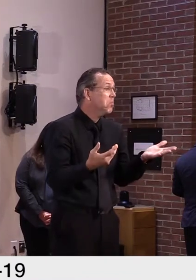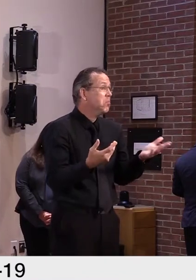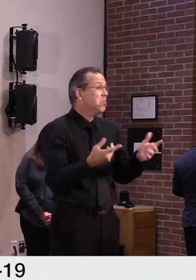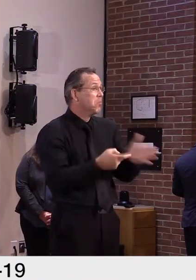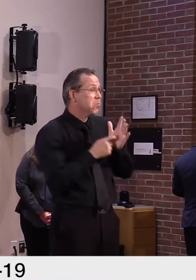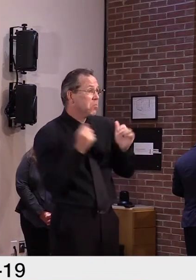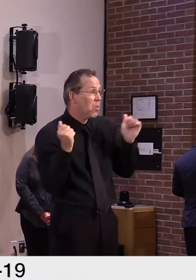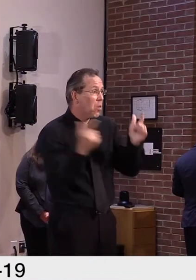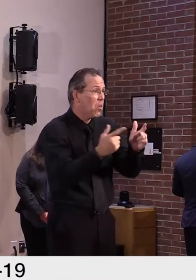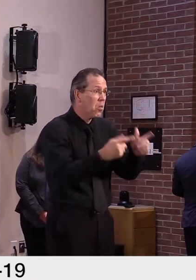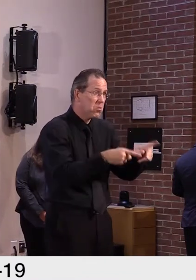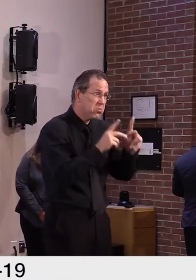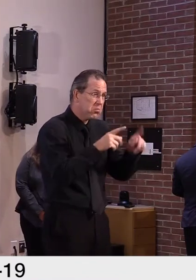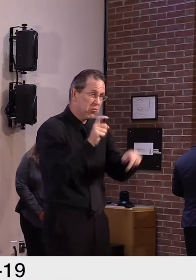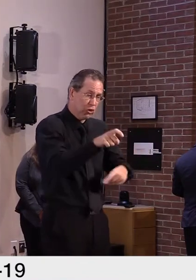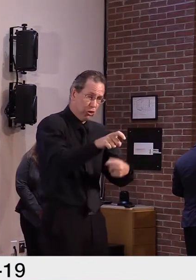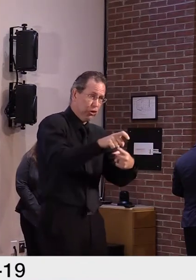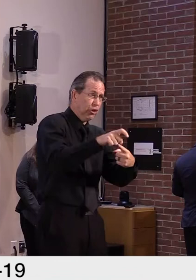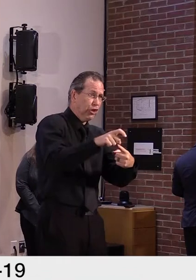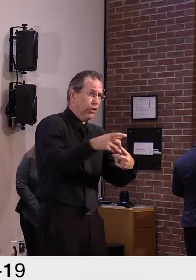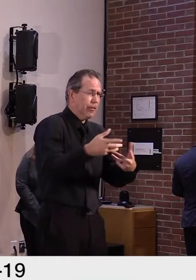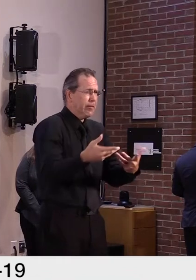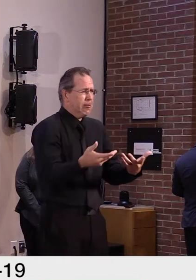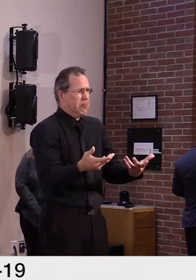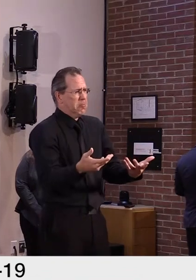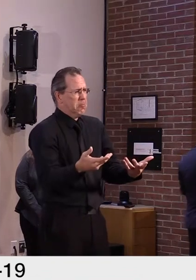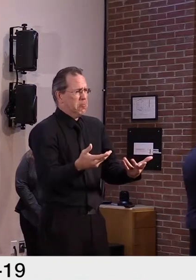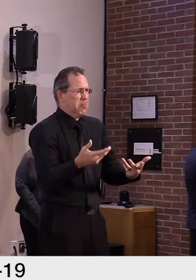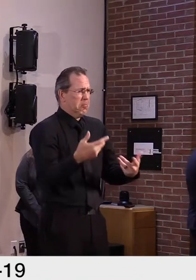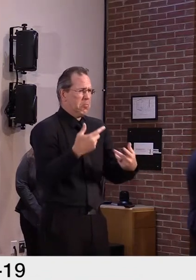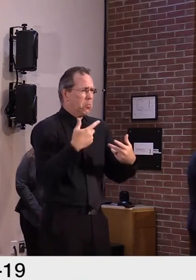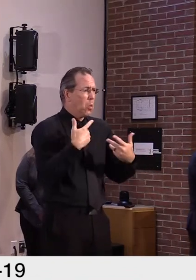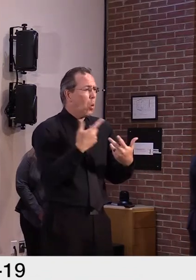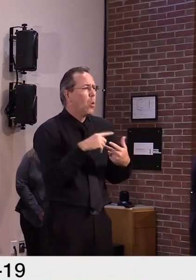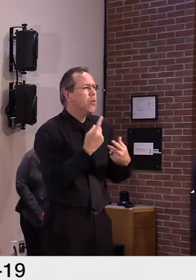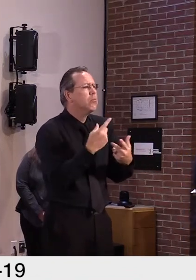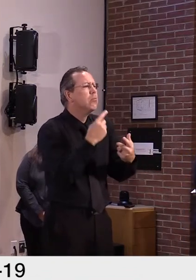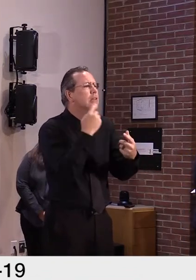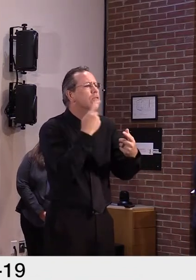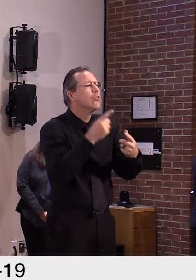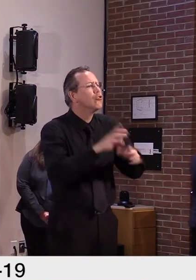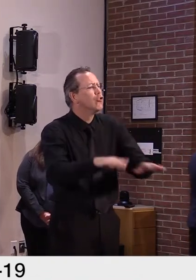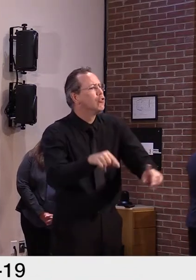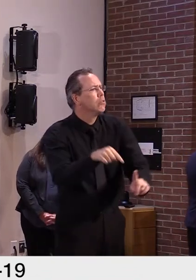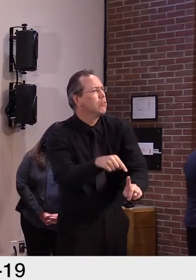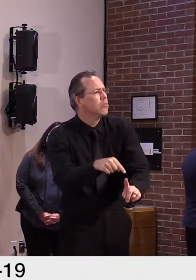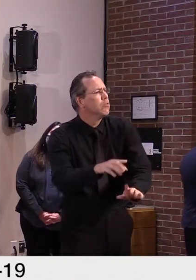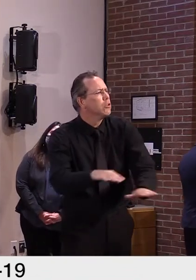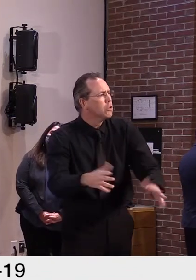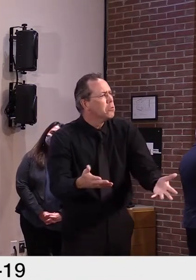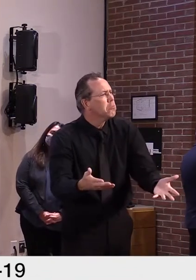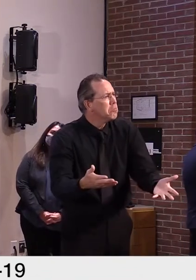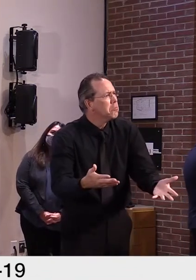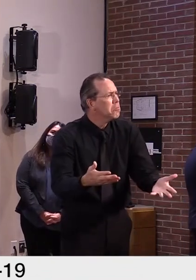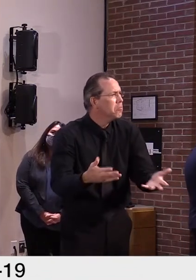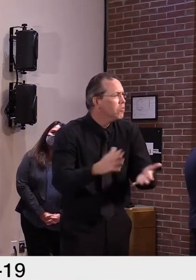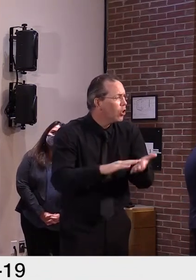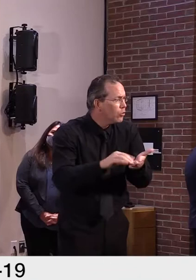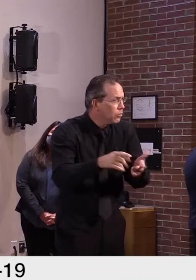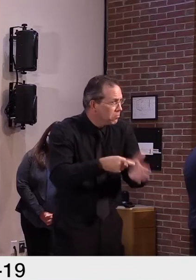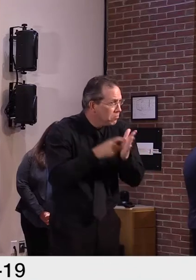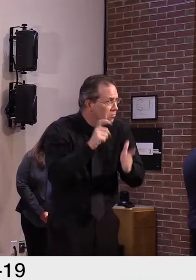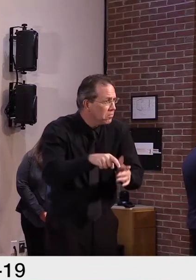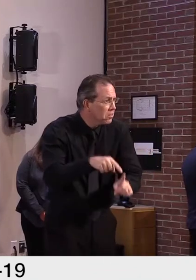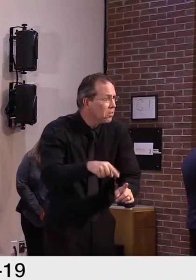appropriate. I don't think you could mandate it for just school aged children and young adults and